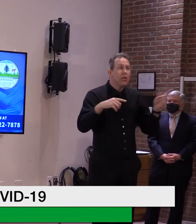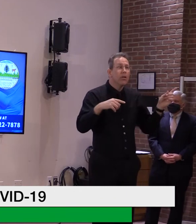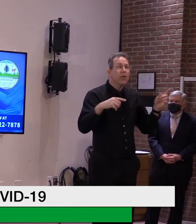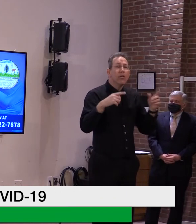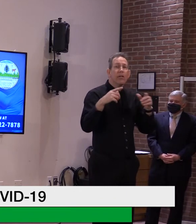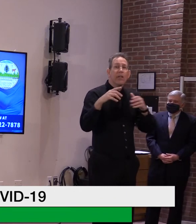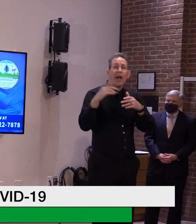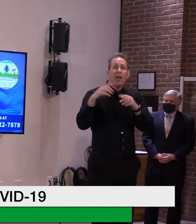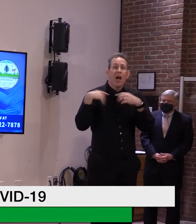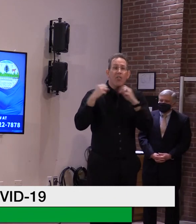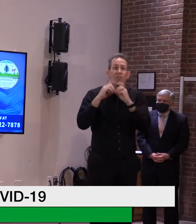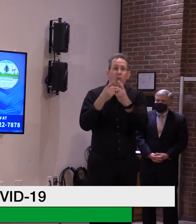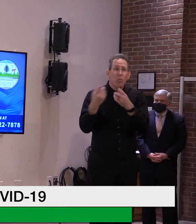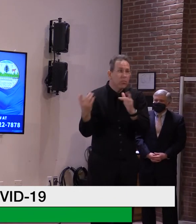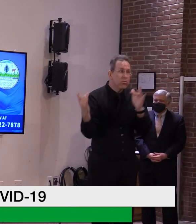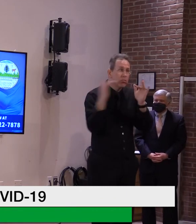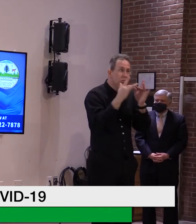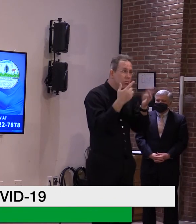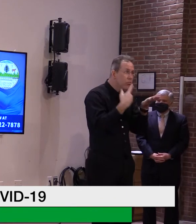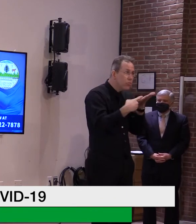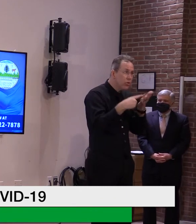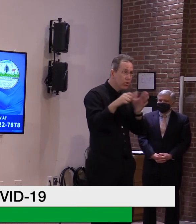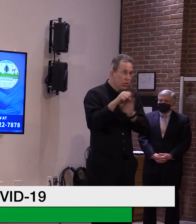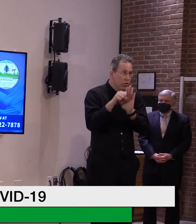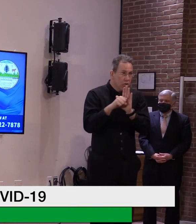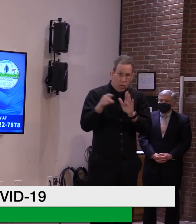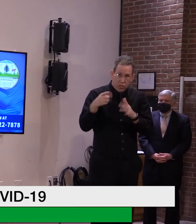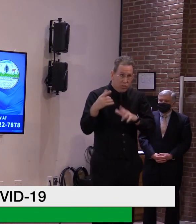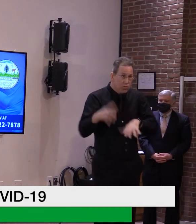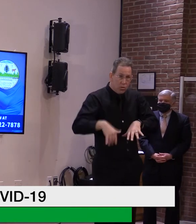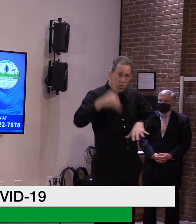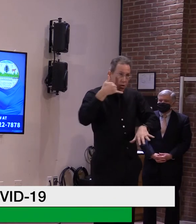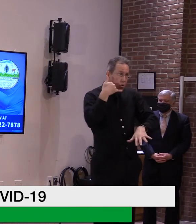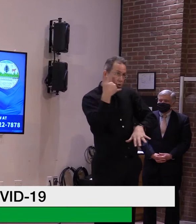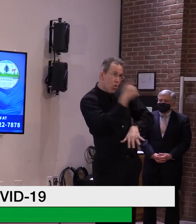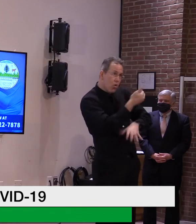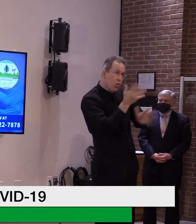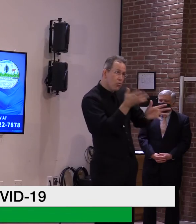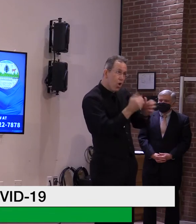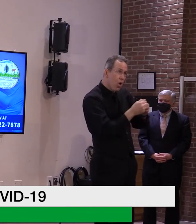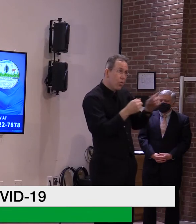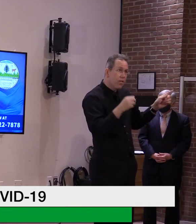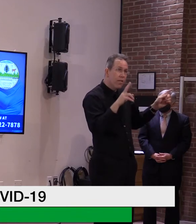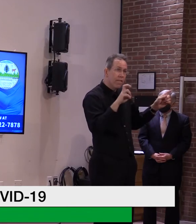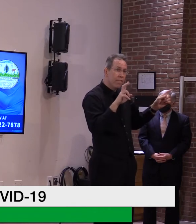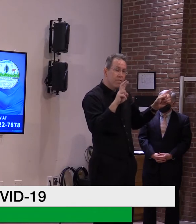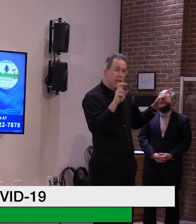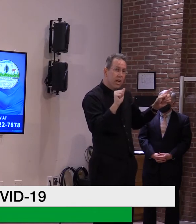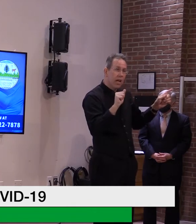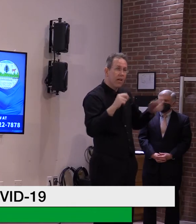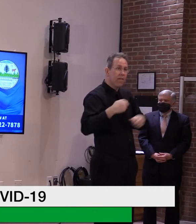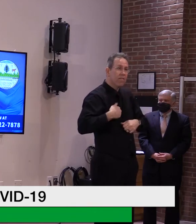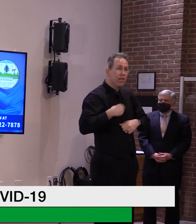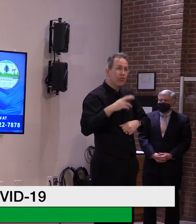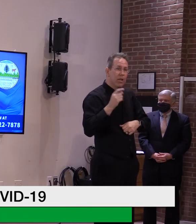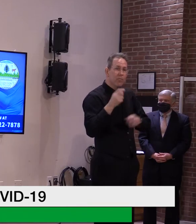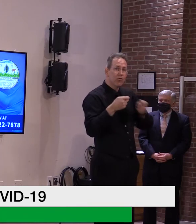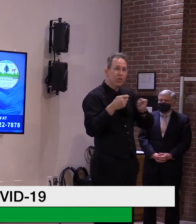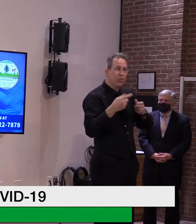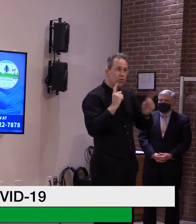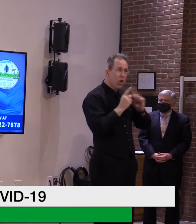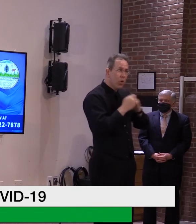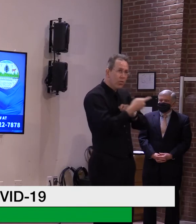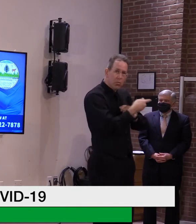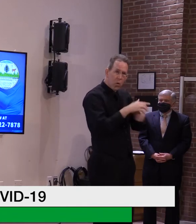behalf of the state picked up the phone, reached out to the VA leaders to start any sort of communication about